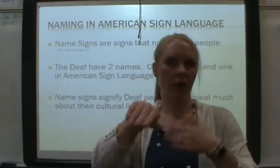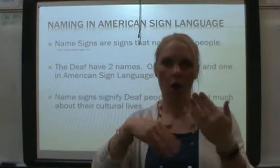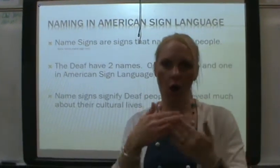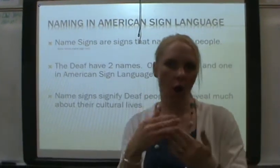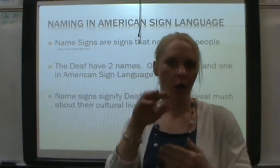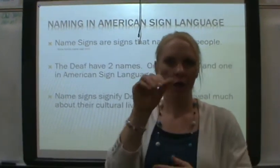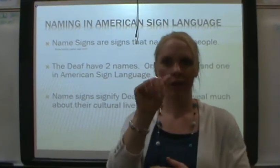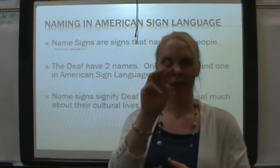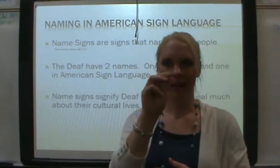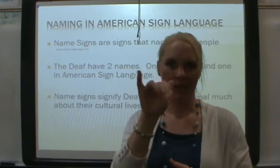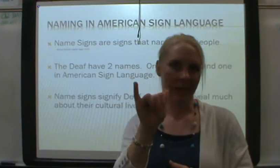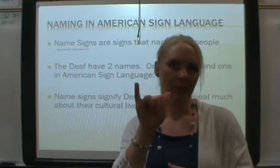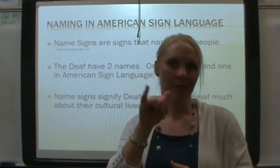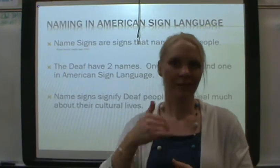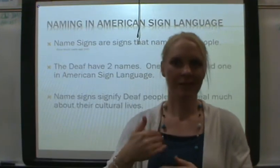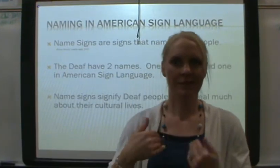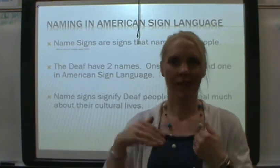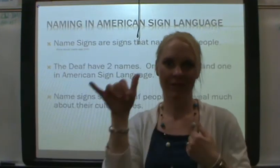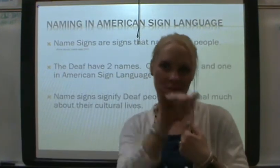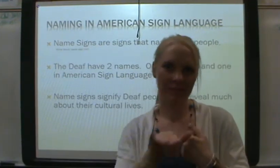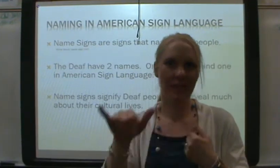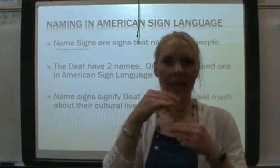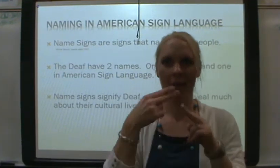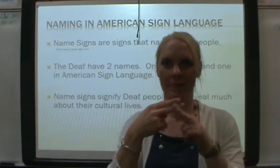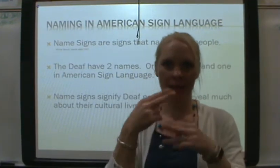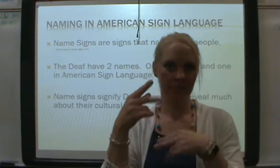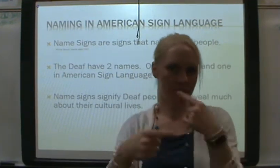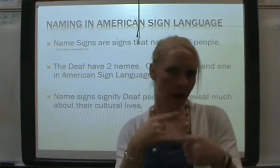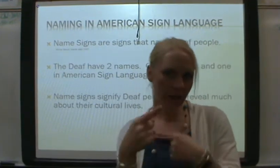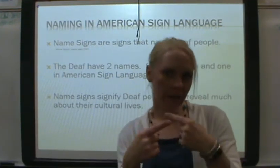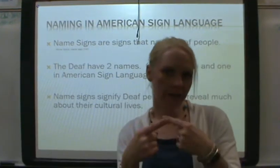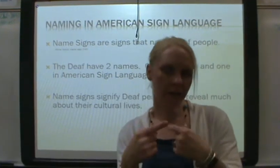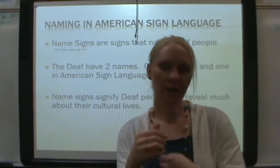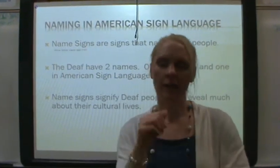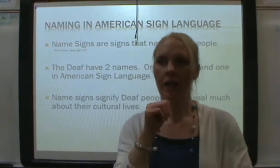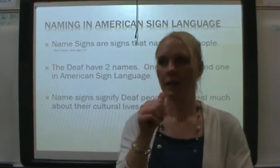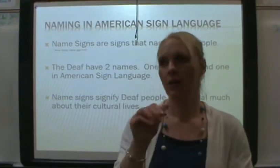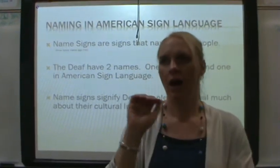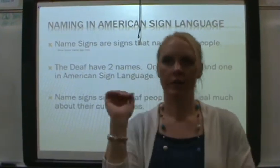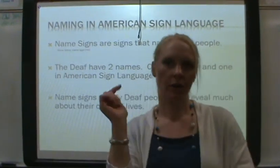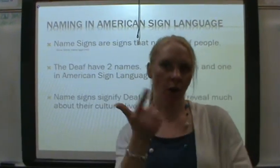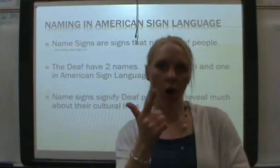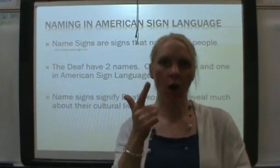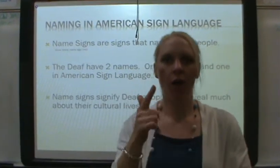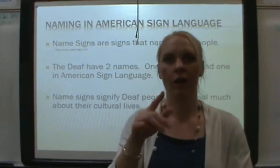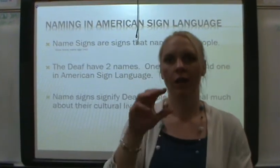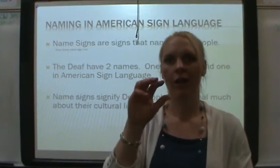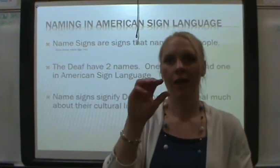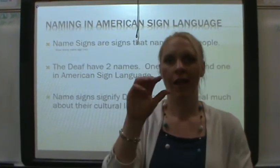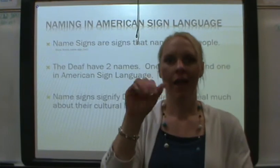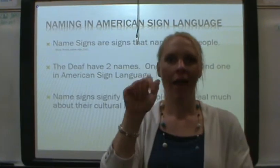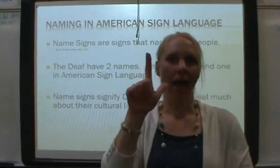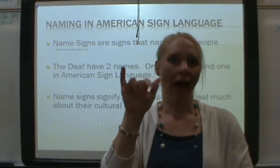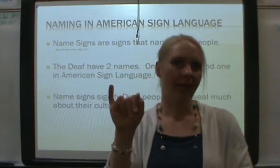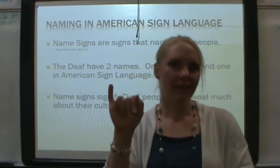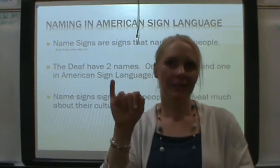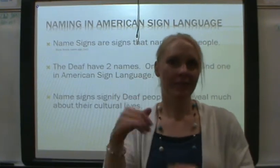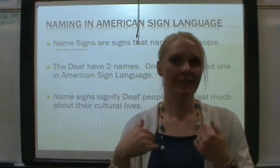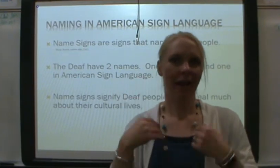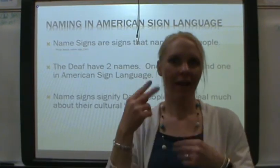all Amy's have the same name sign. Not all Allie's have